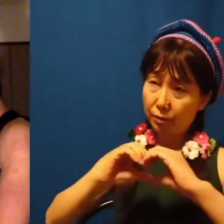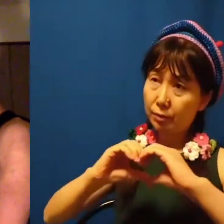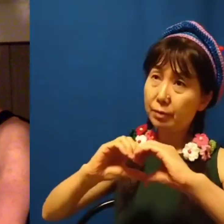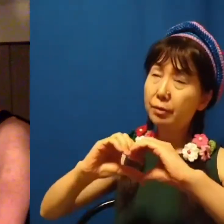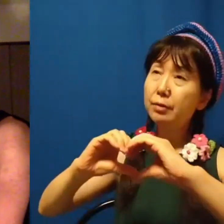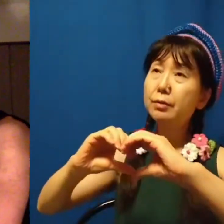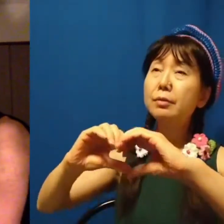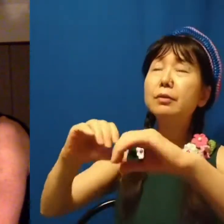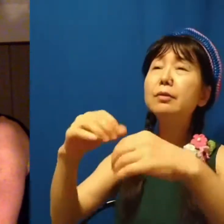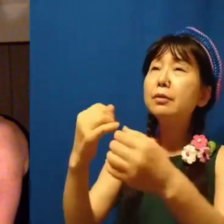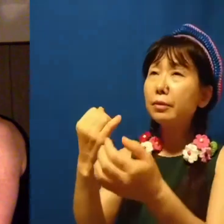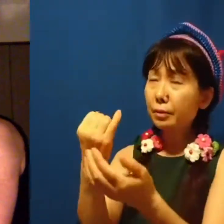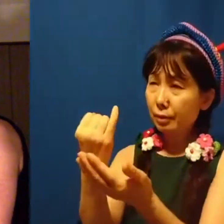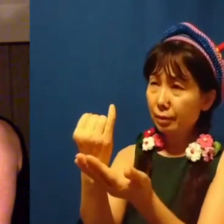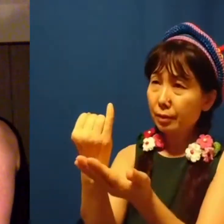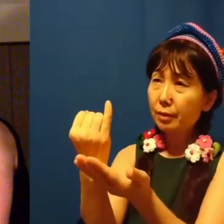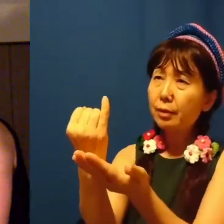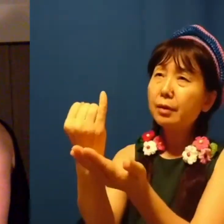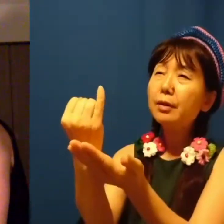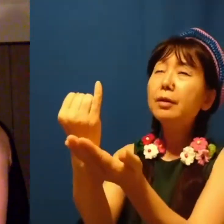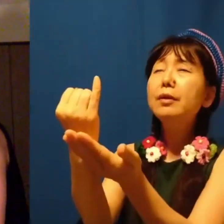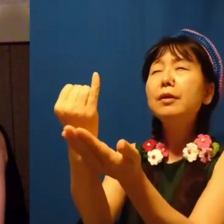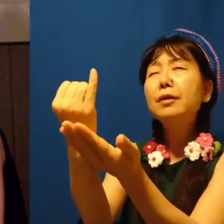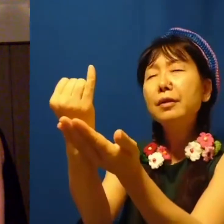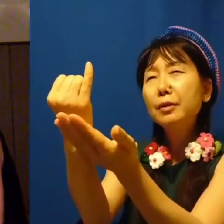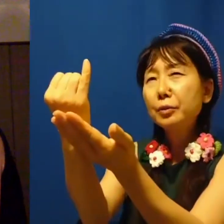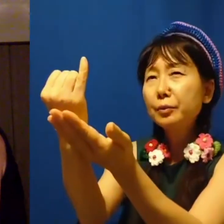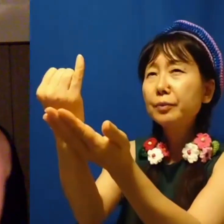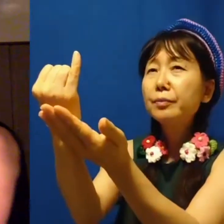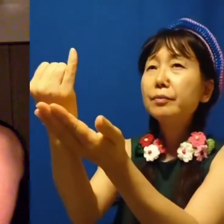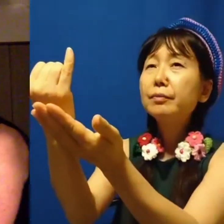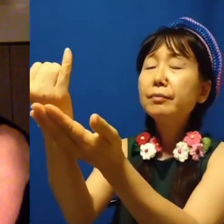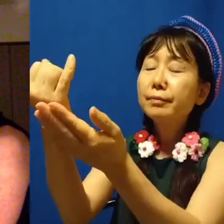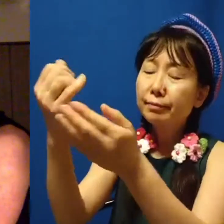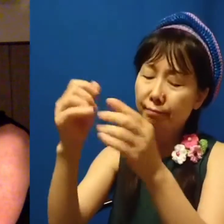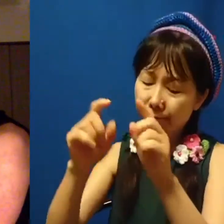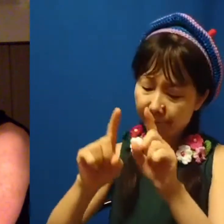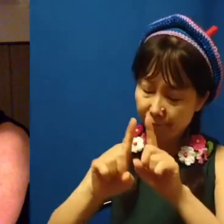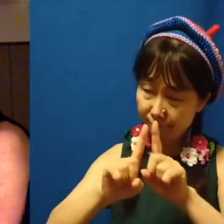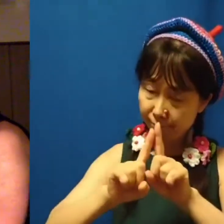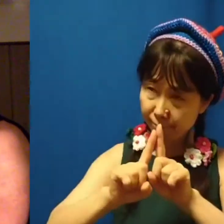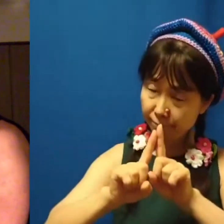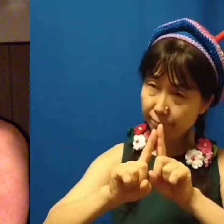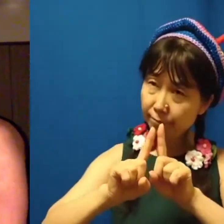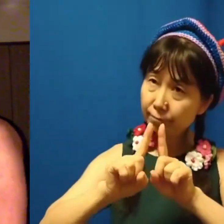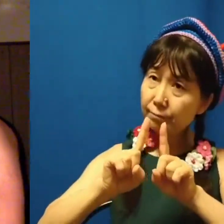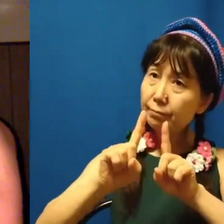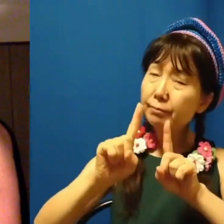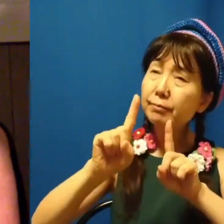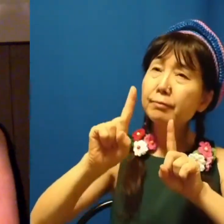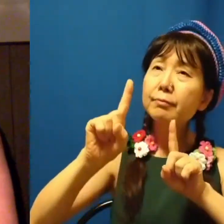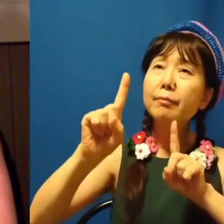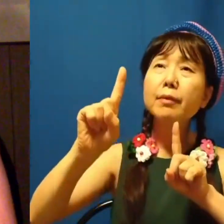true love, Farewell for a